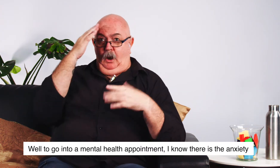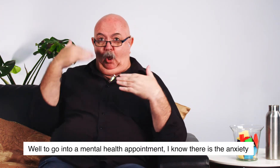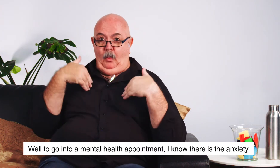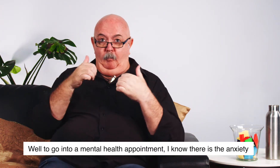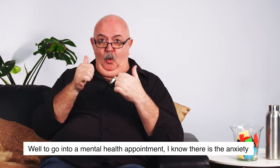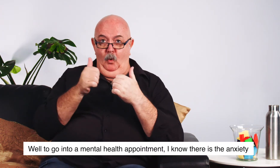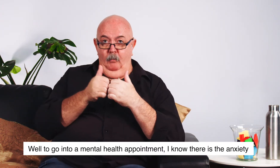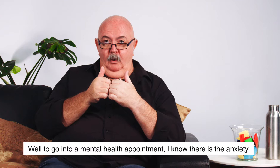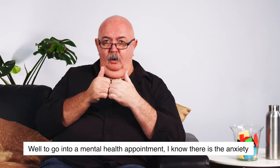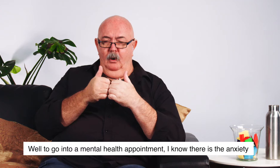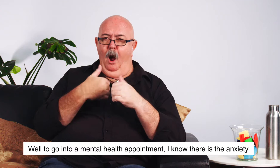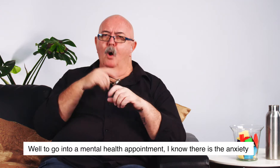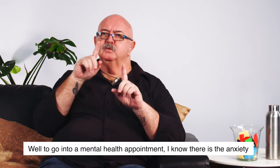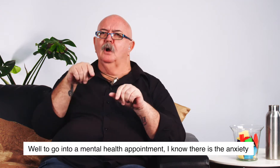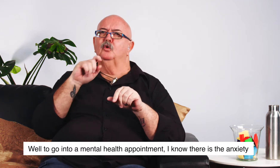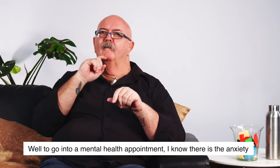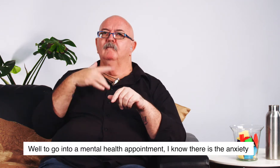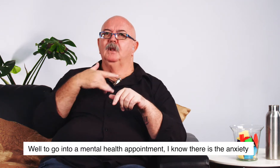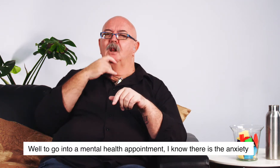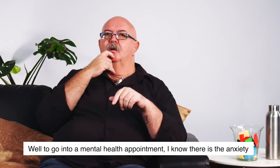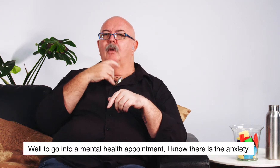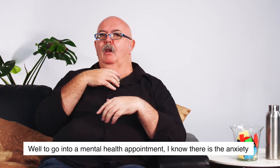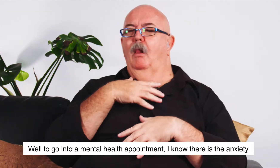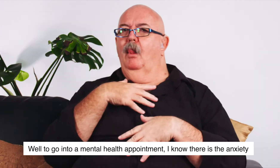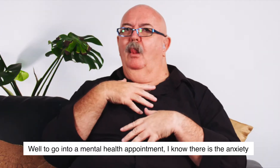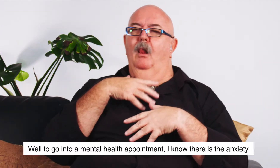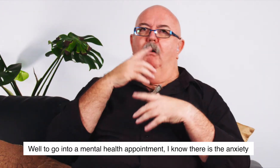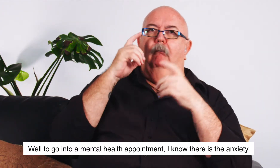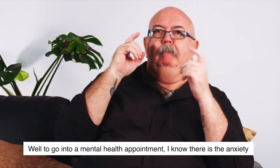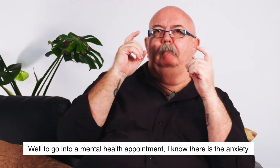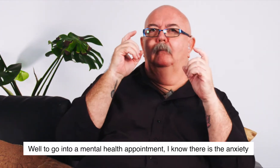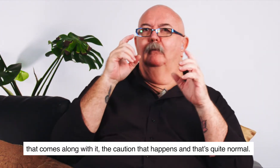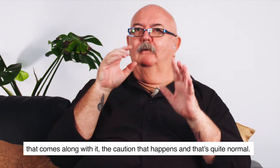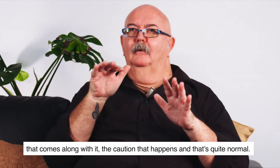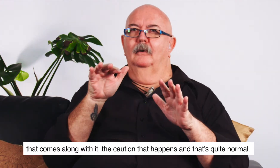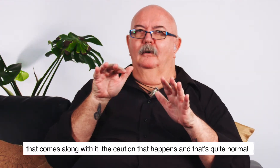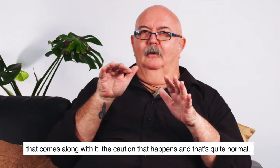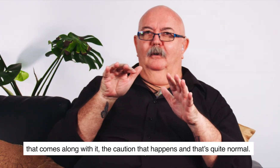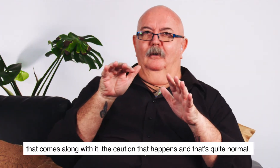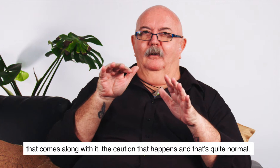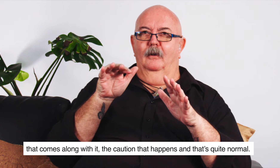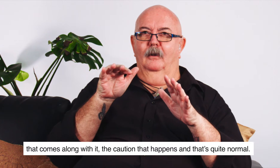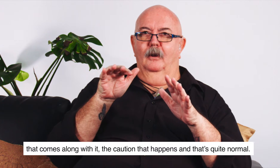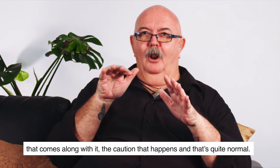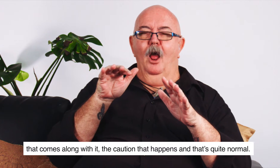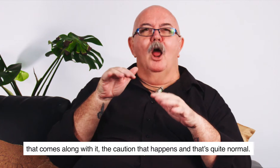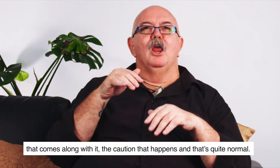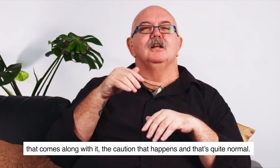Well, to go into a mental health appointment there, I know there's the anxiety that comes along with it, the cautiousness